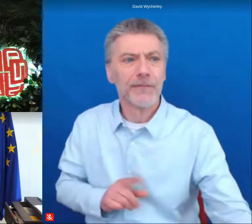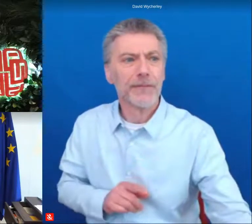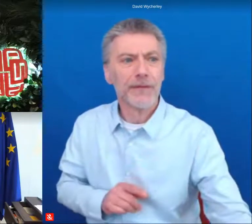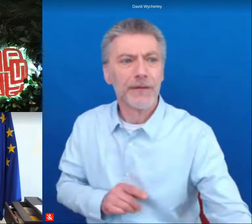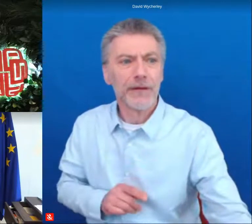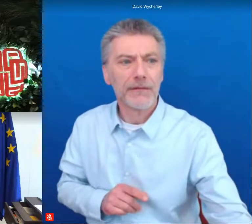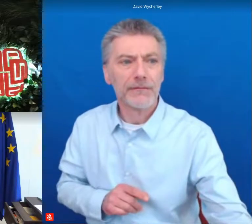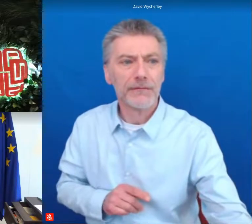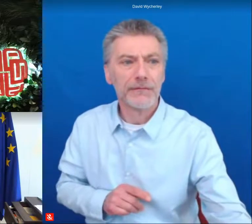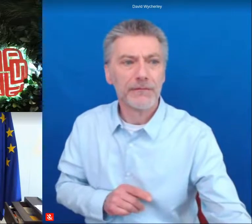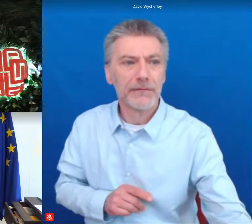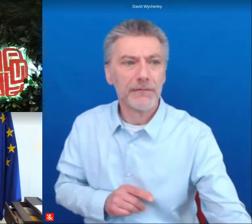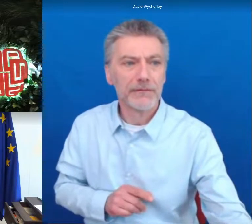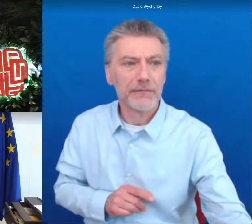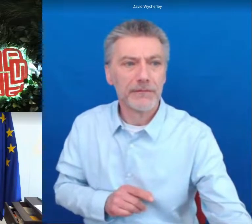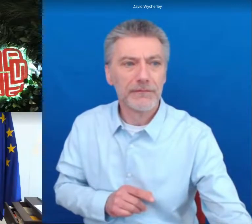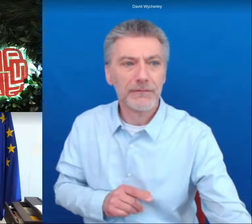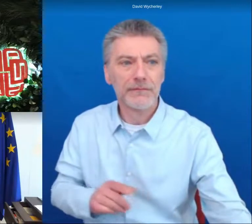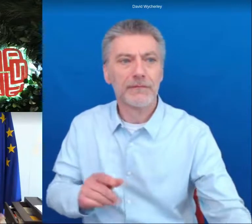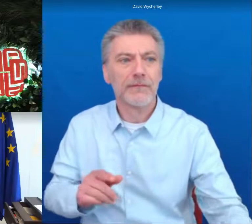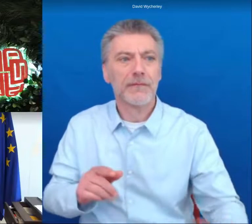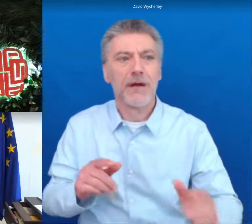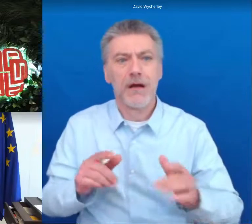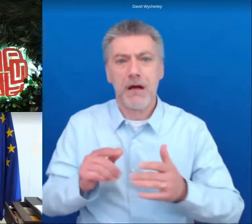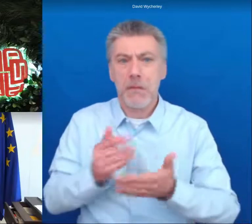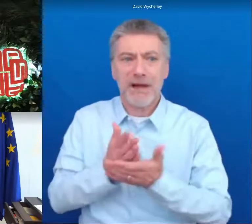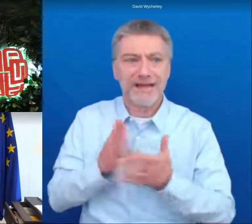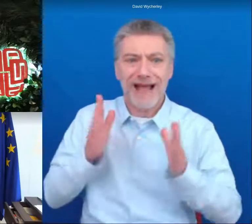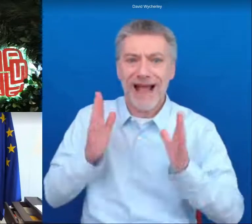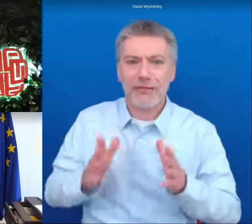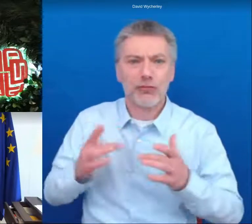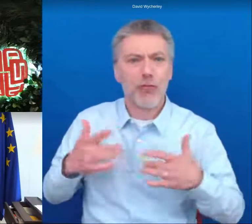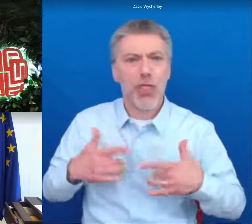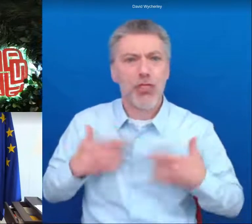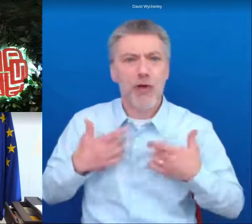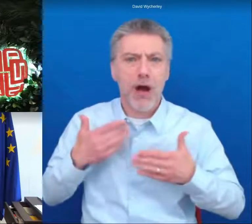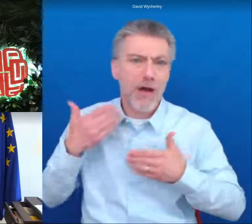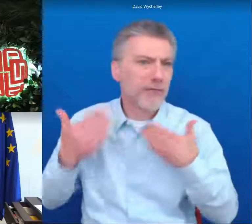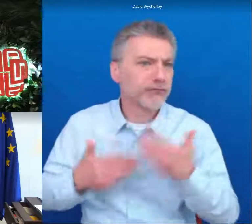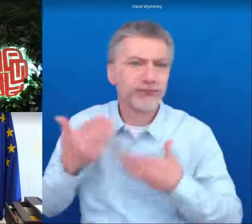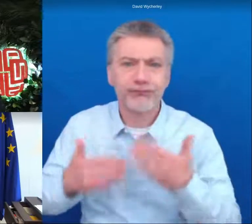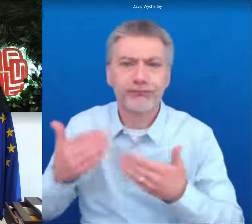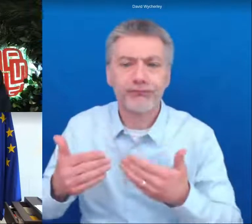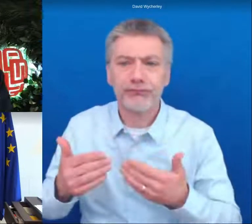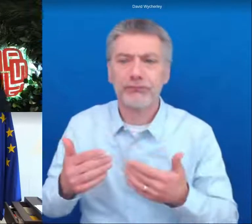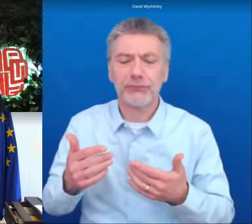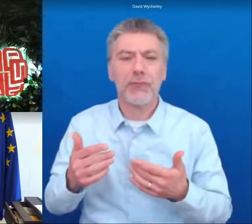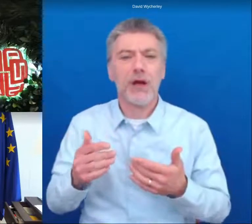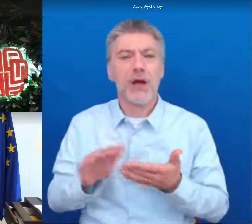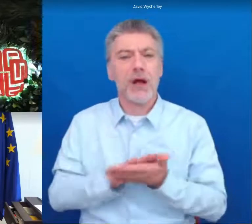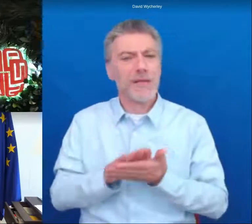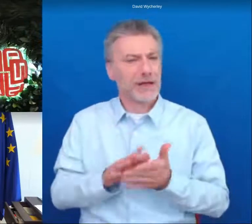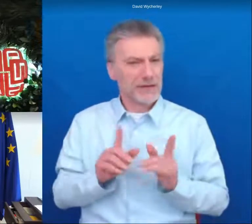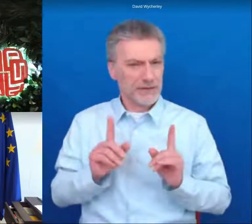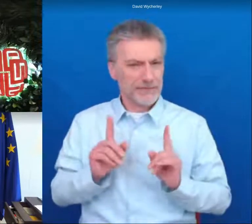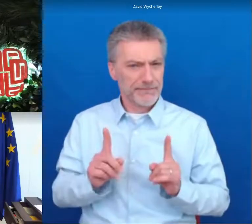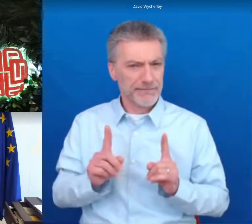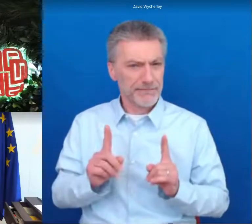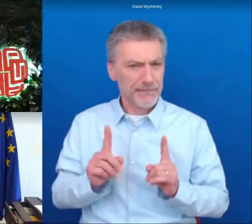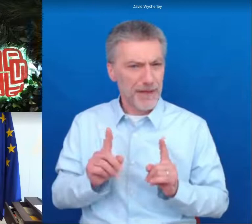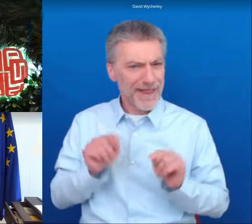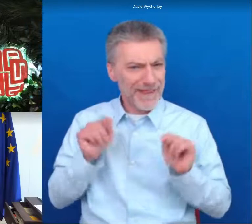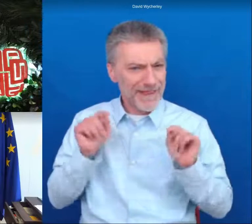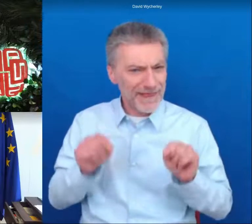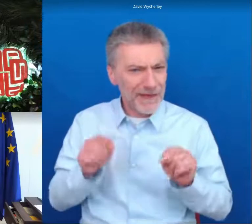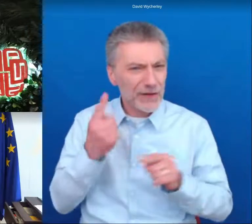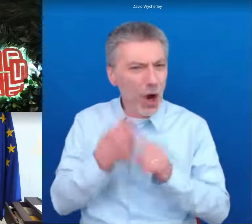public and private services they will need to thrive and let us not treat this as an abstract